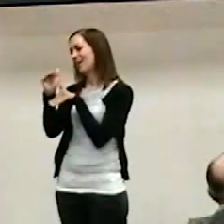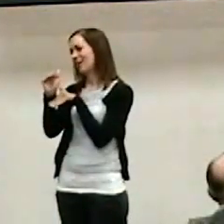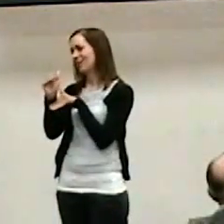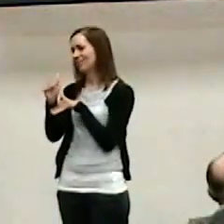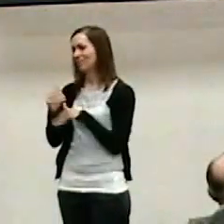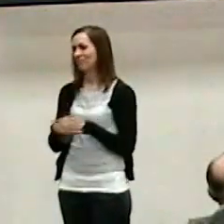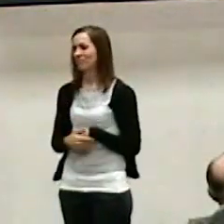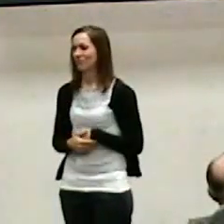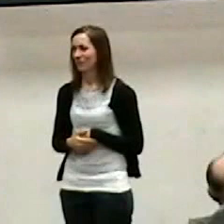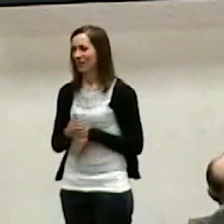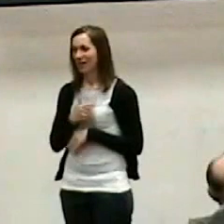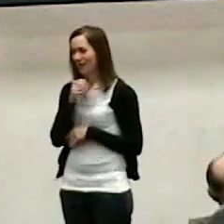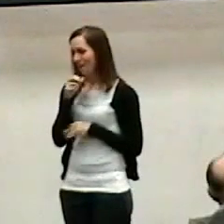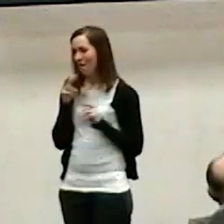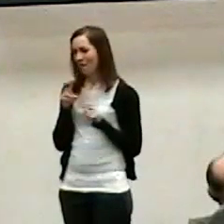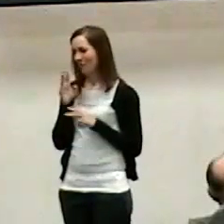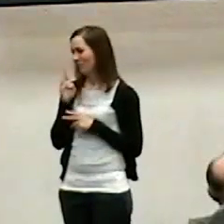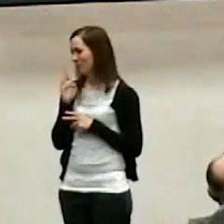I didn't look at anything.